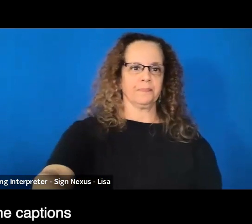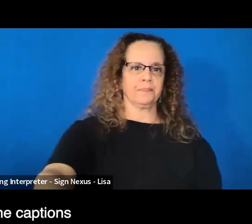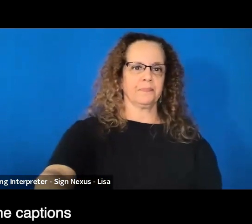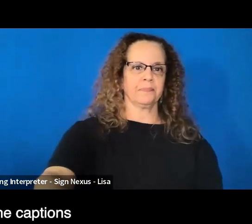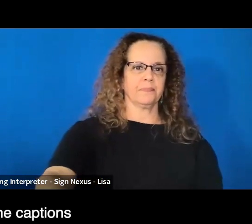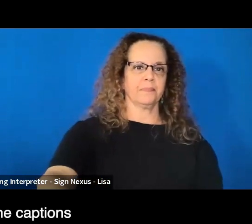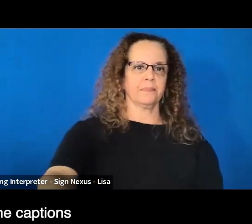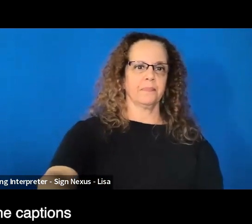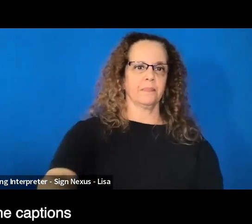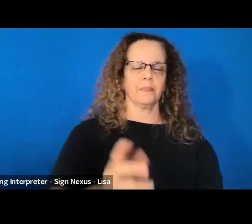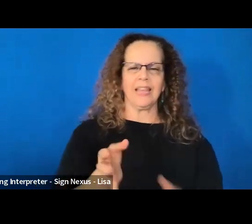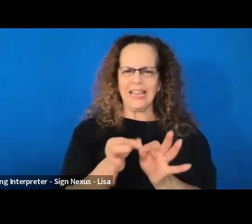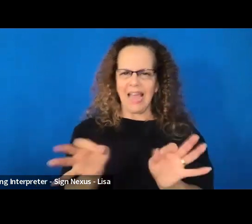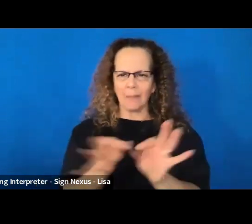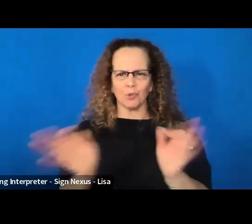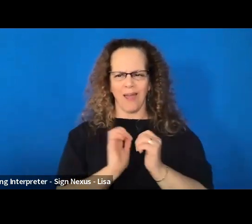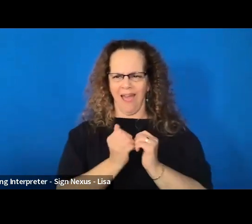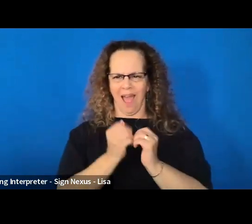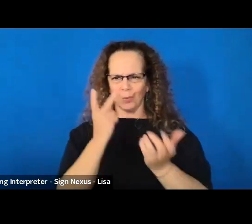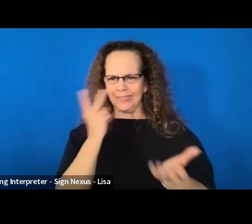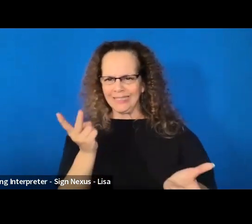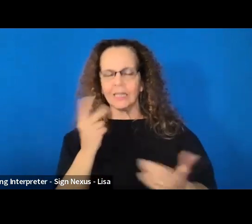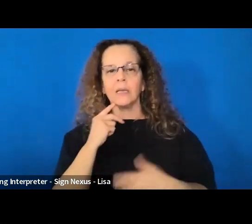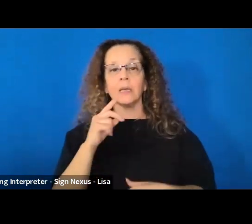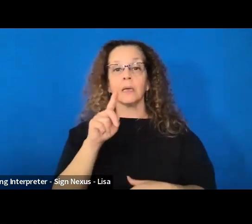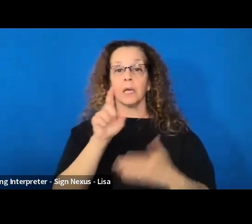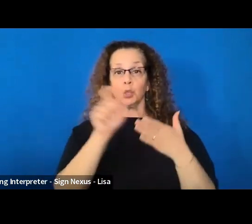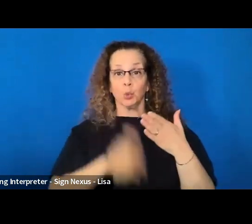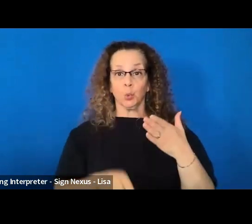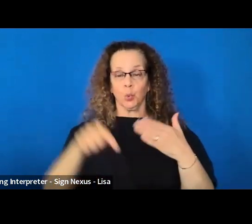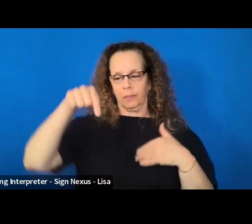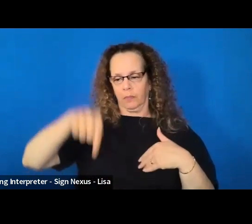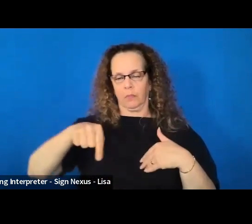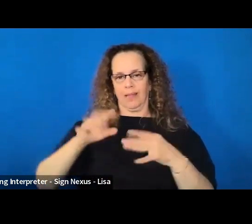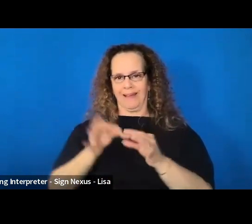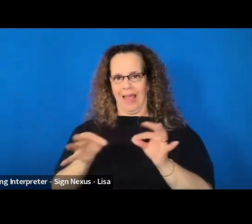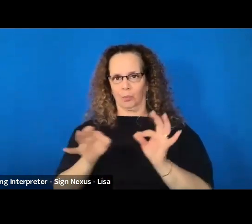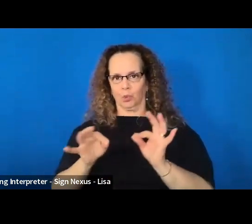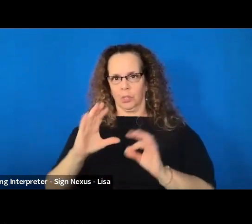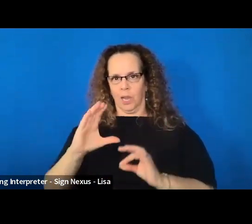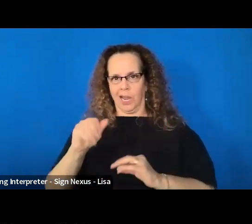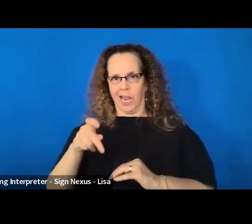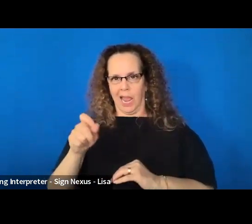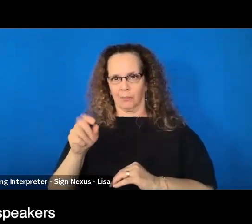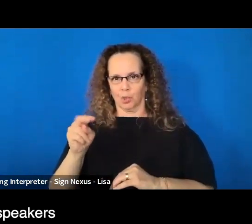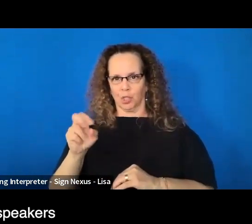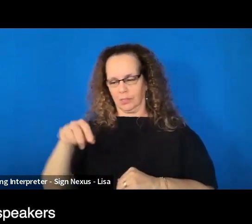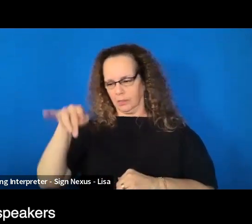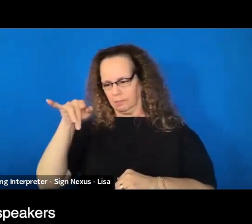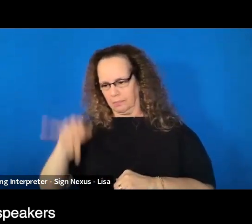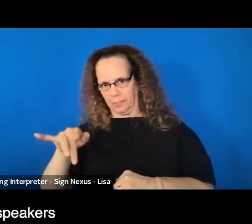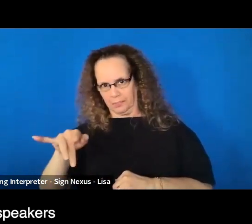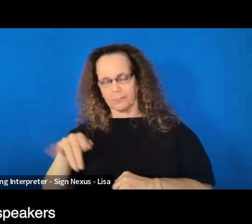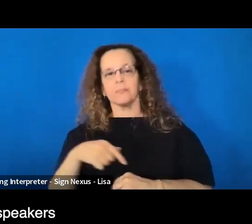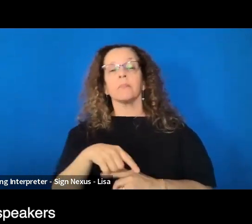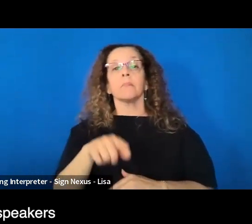captions from your Zoom menu by clicking the captions button, and our interpreters will be spotlighted